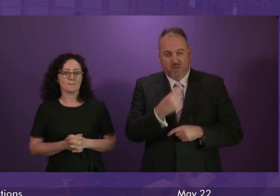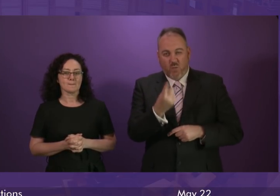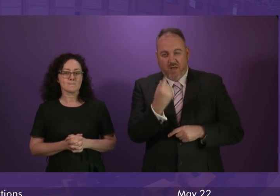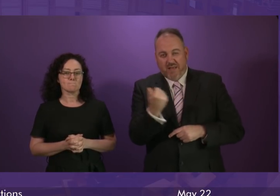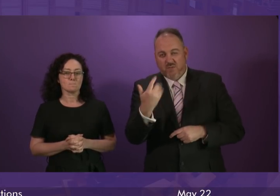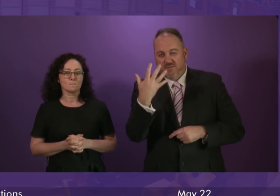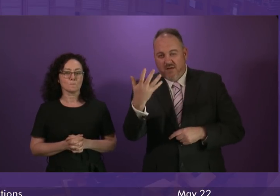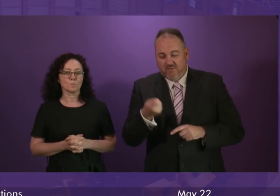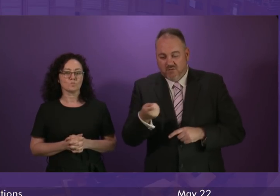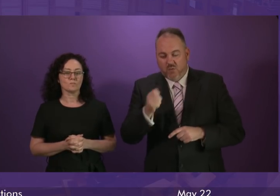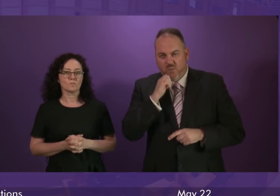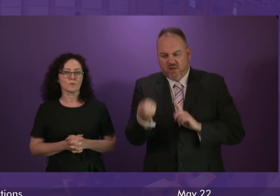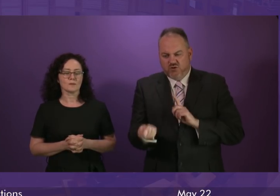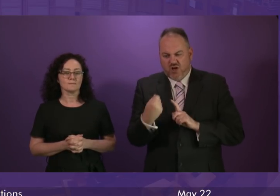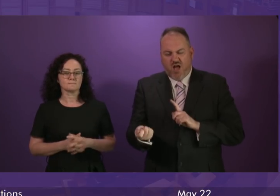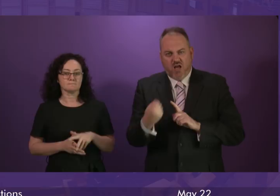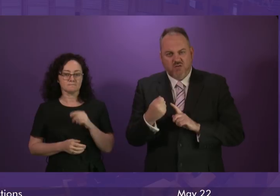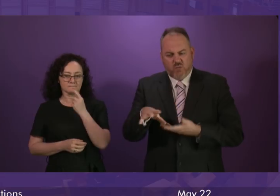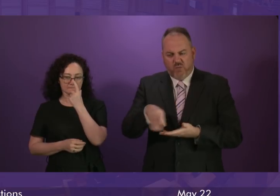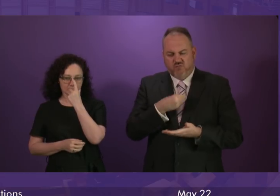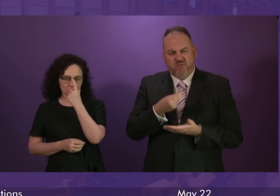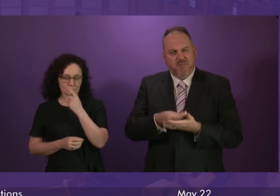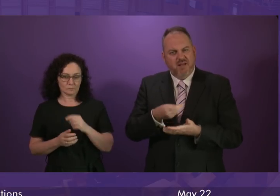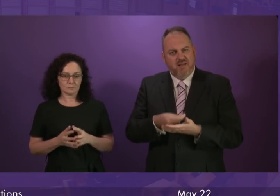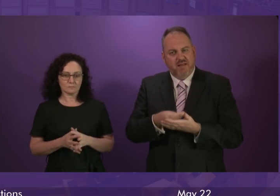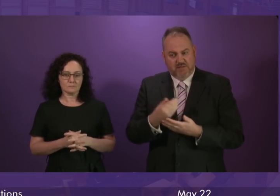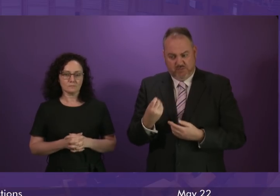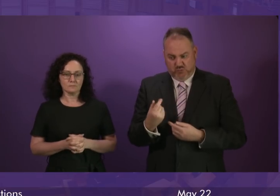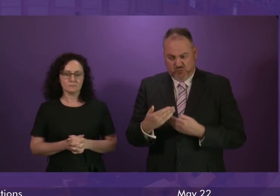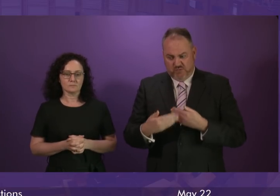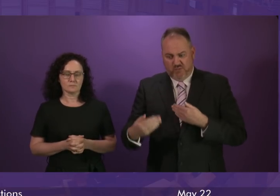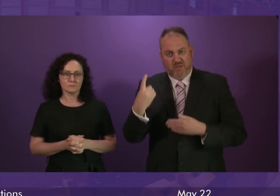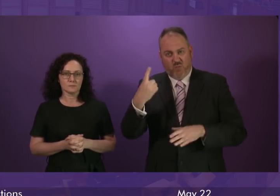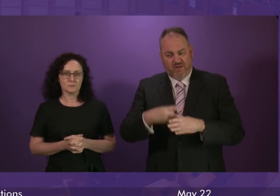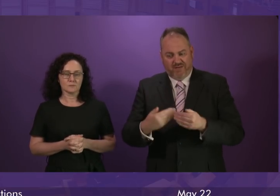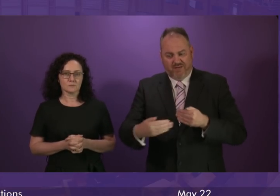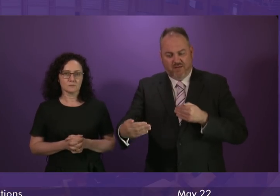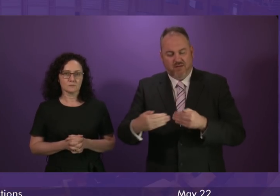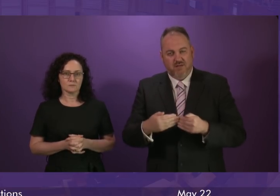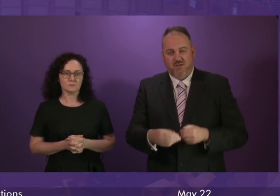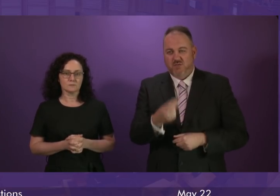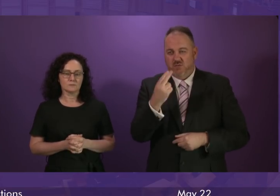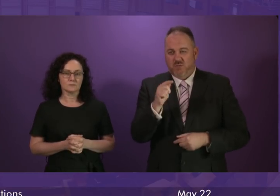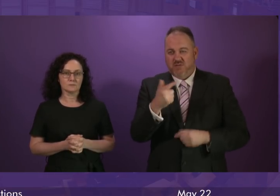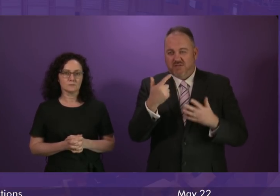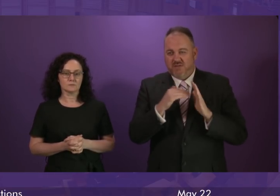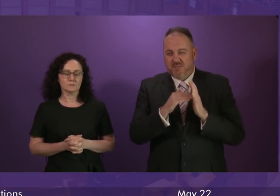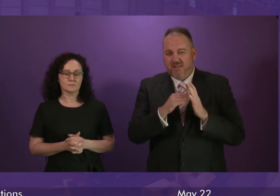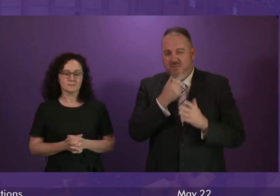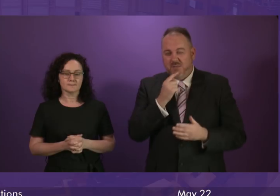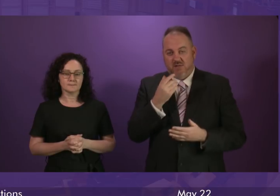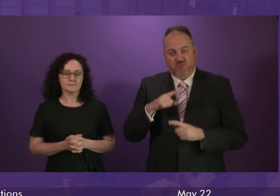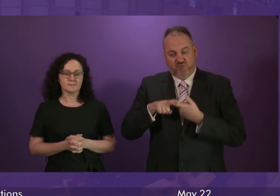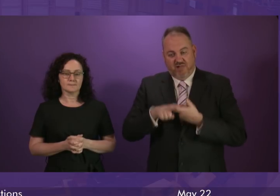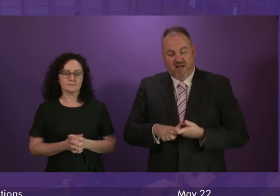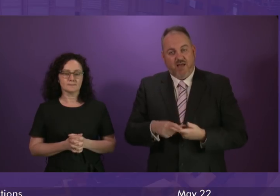ETMs could charge for withdrawals in Scotland within the next year. 2.7 million people in the UK rely wholly on